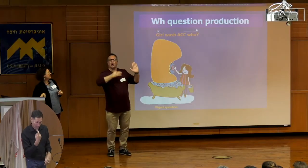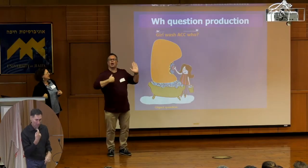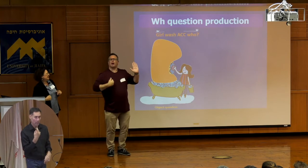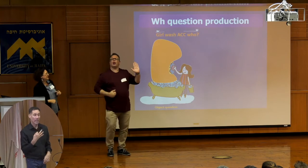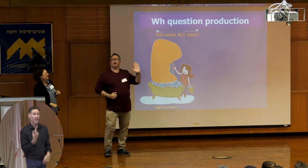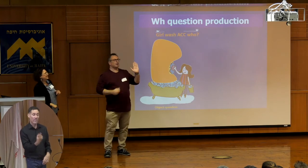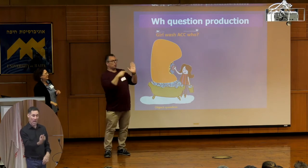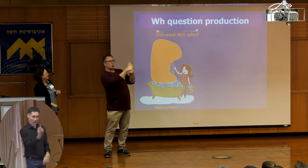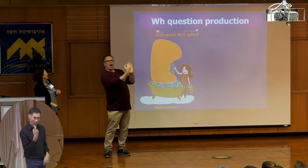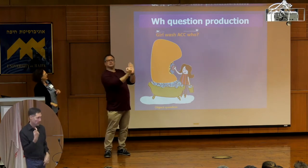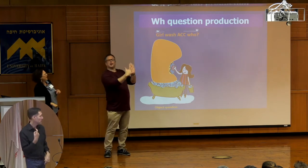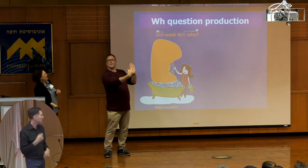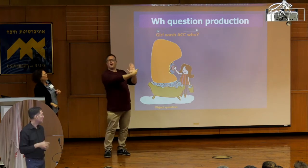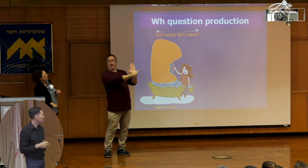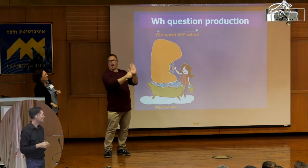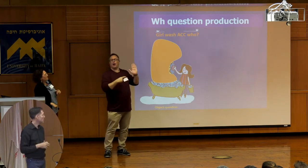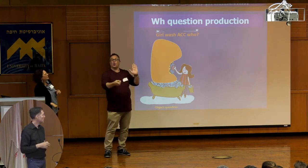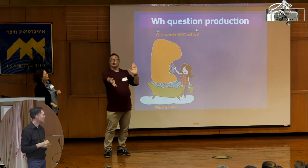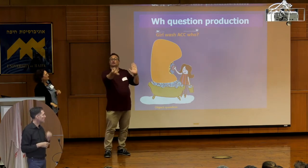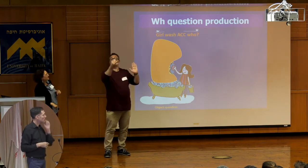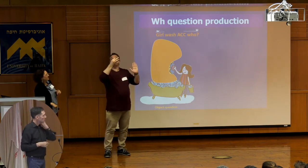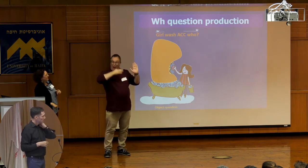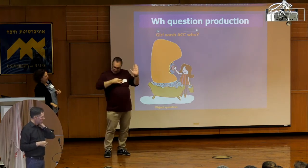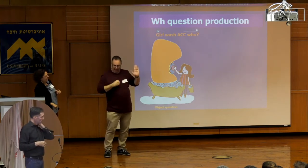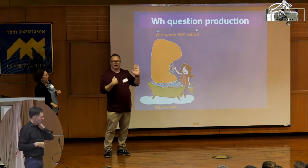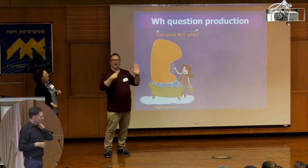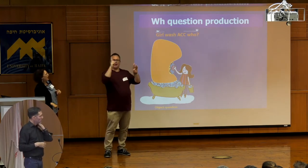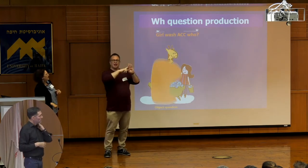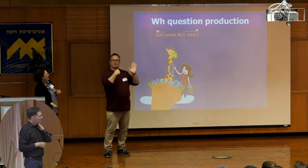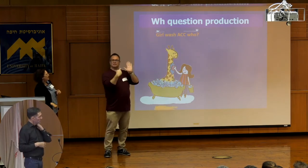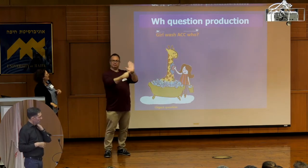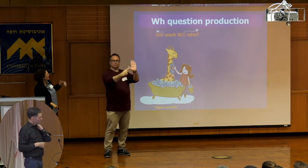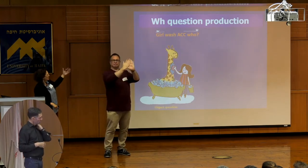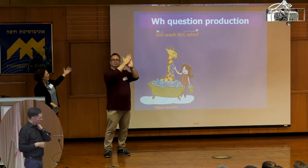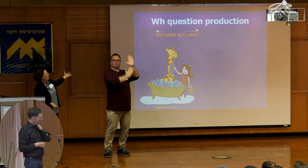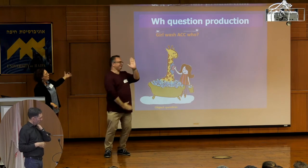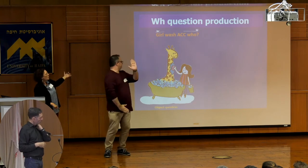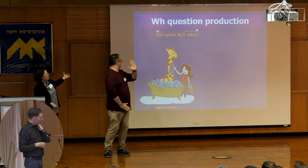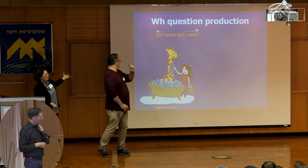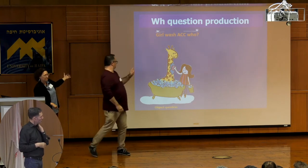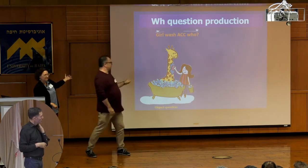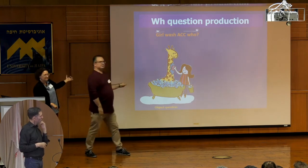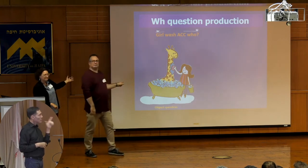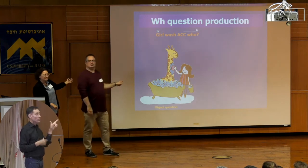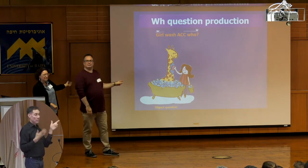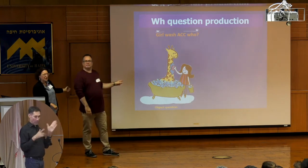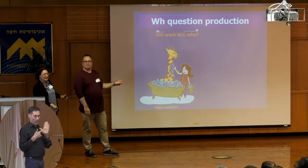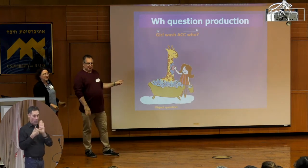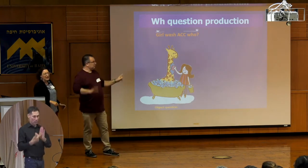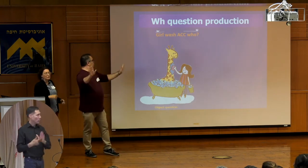ask me the question. And if they ask us, we show them. Okay? And